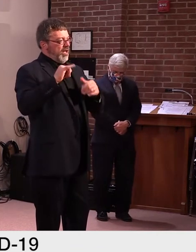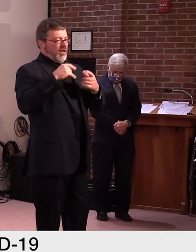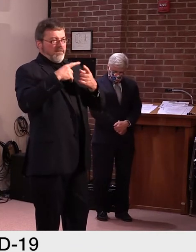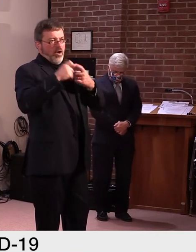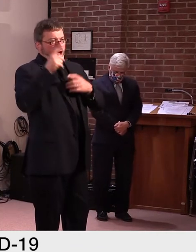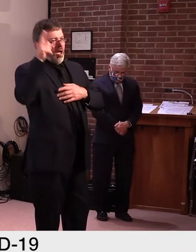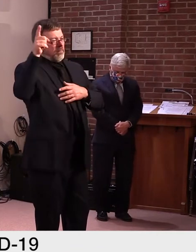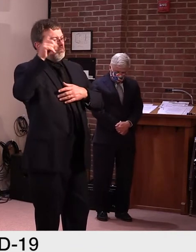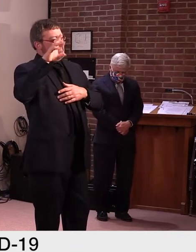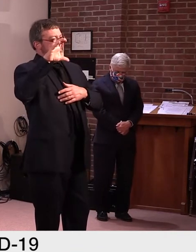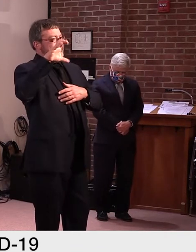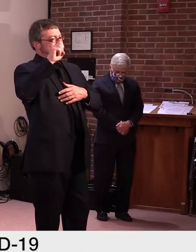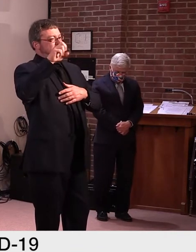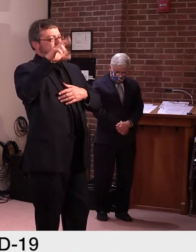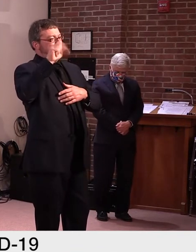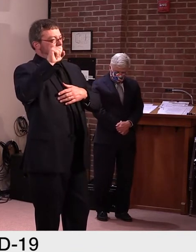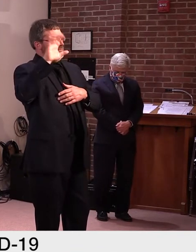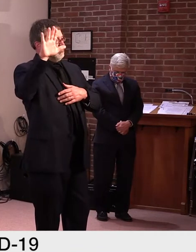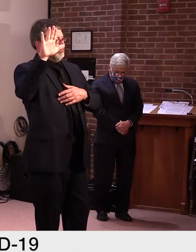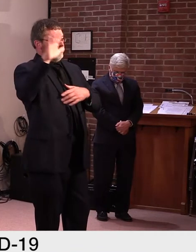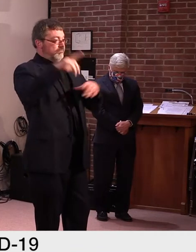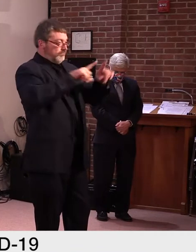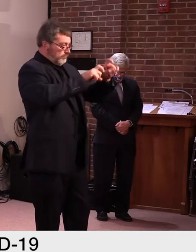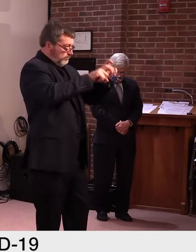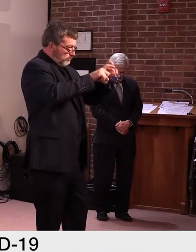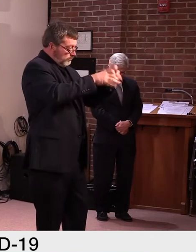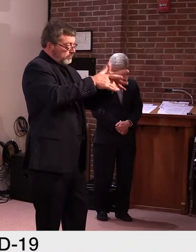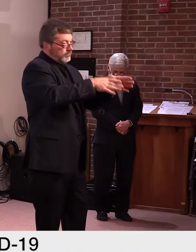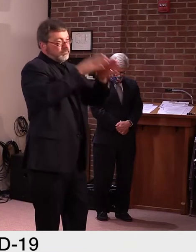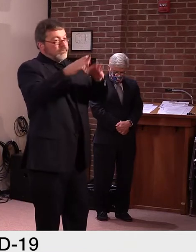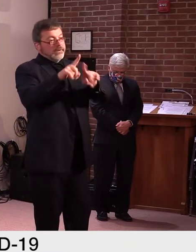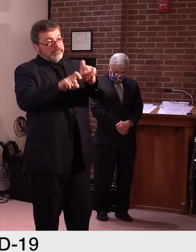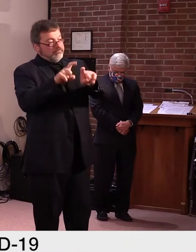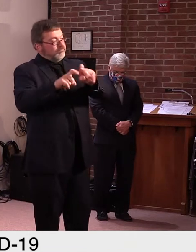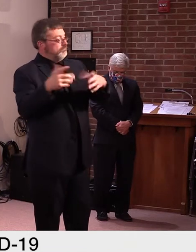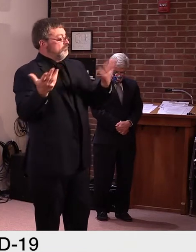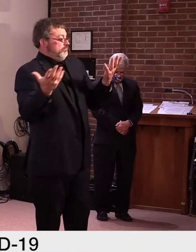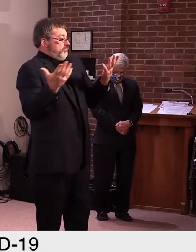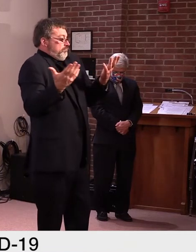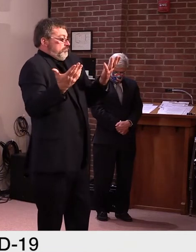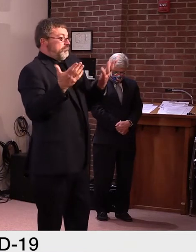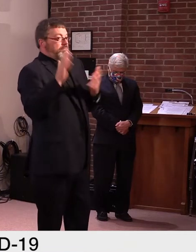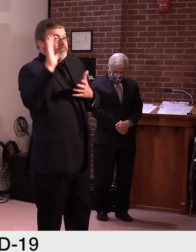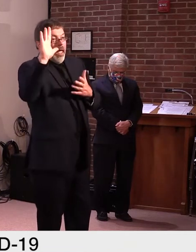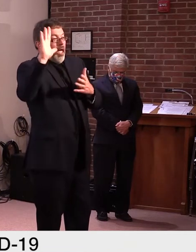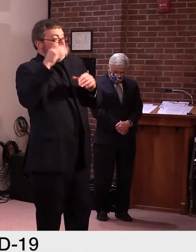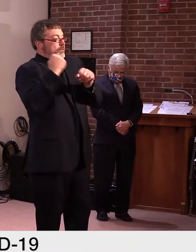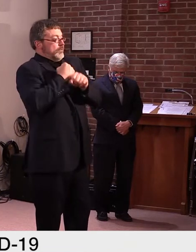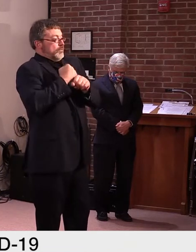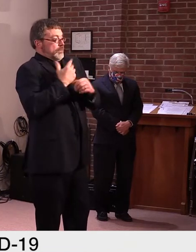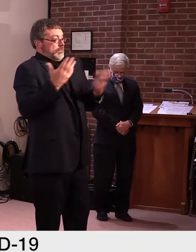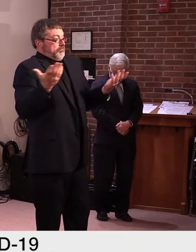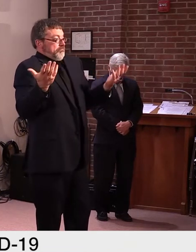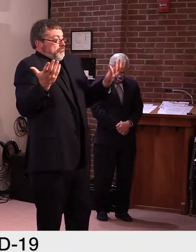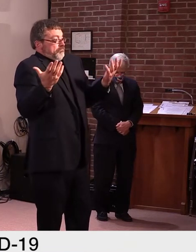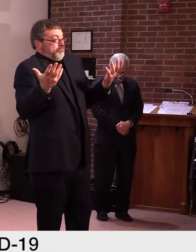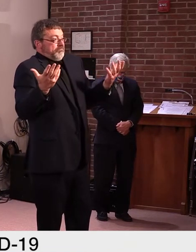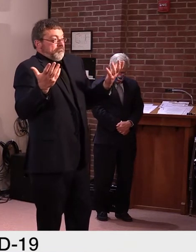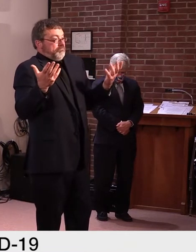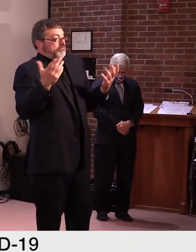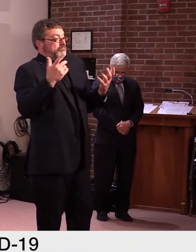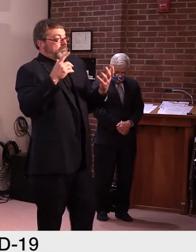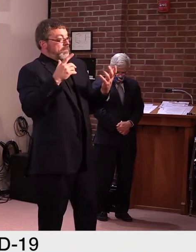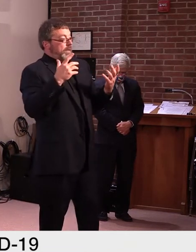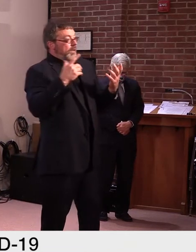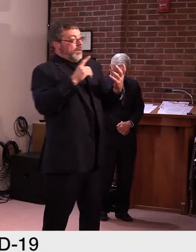partnership with my federal partners, the Bureau of Labor Statistics. And, uh, the two of those organizations came together early on and agreed they would